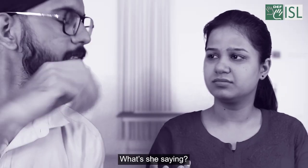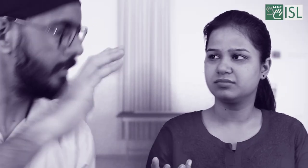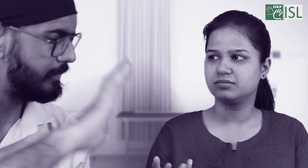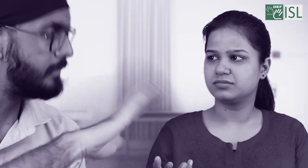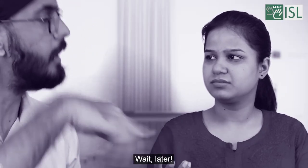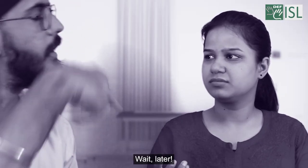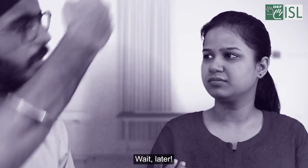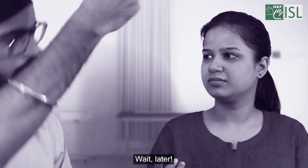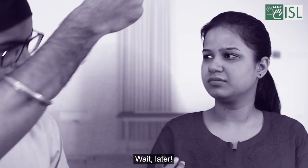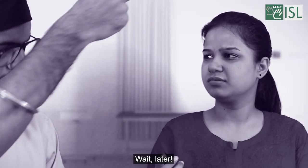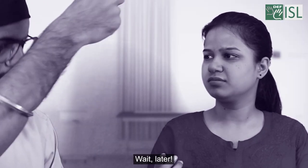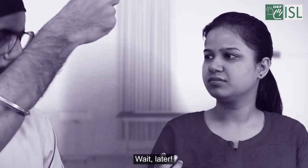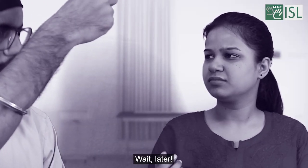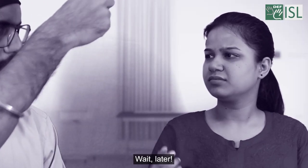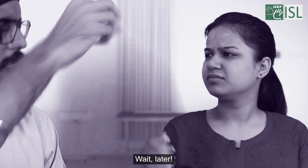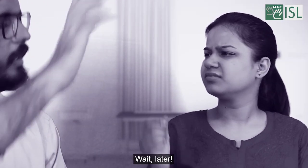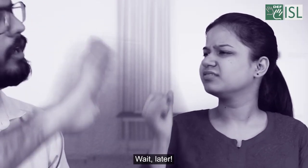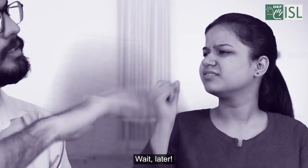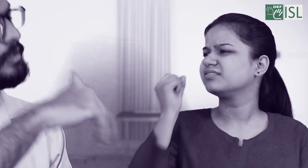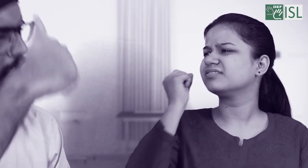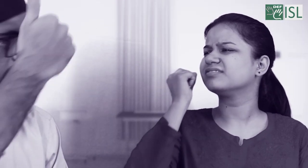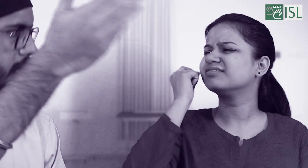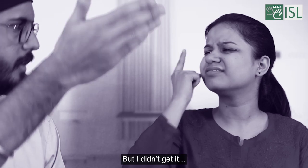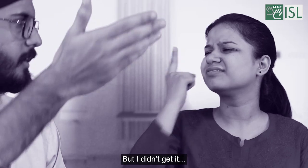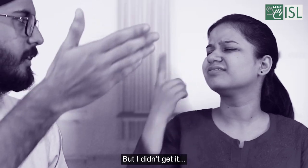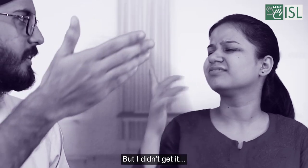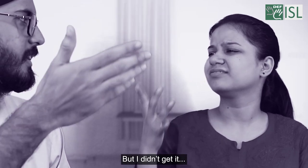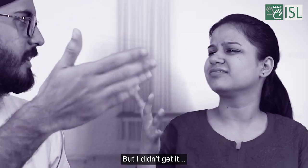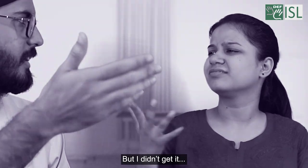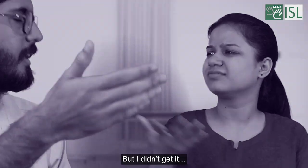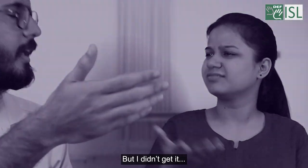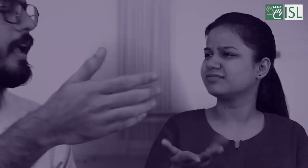Wait later, wait, wait, wait, you wait, later, wait.